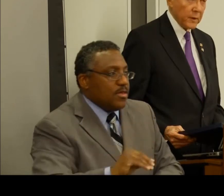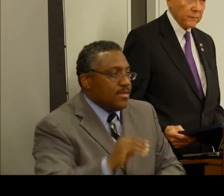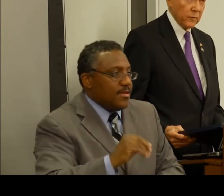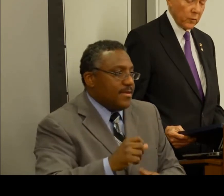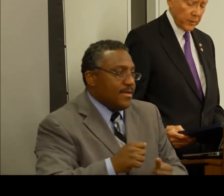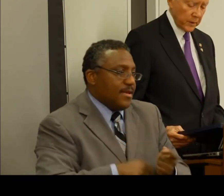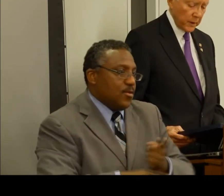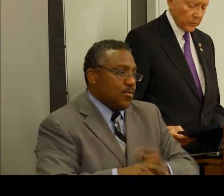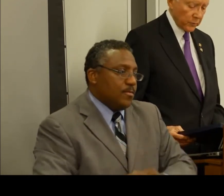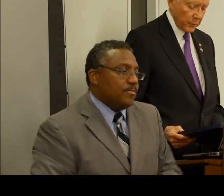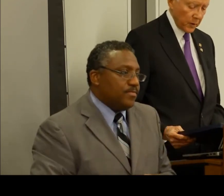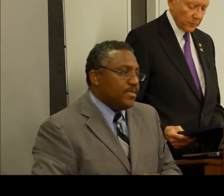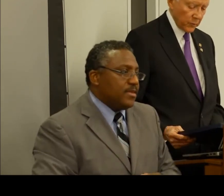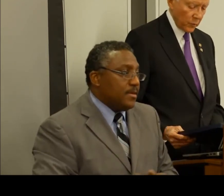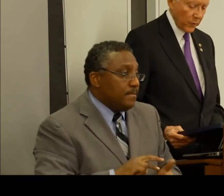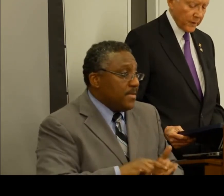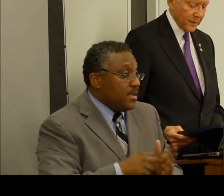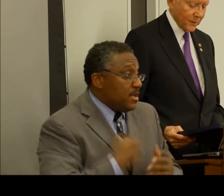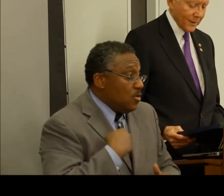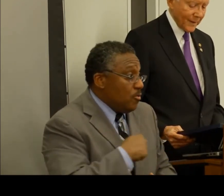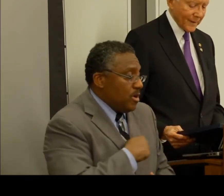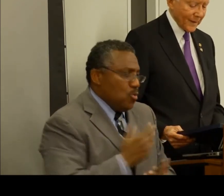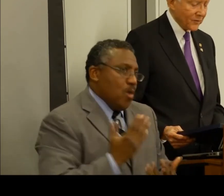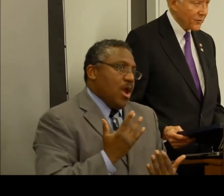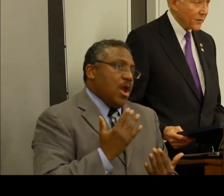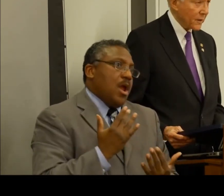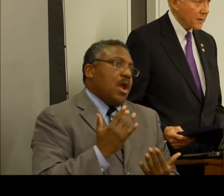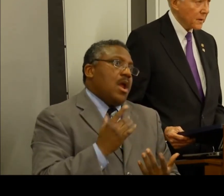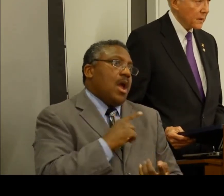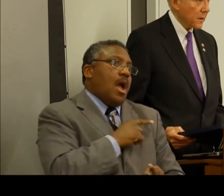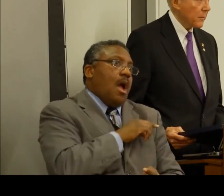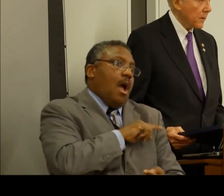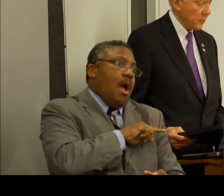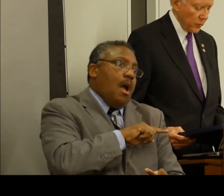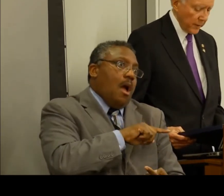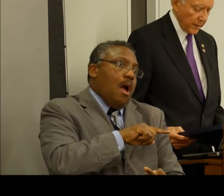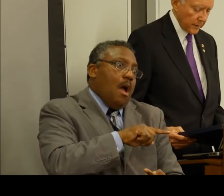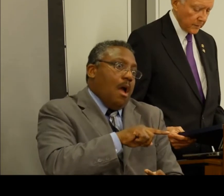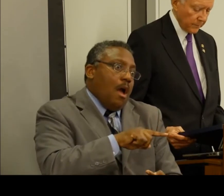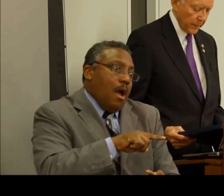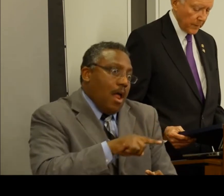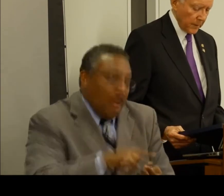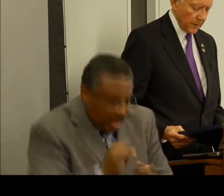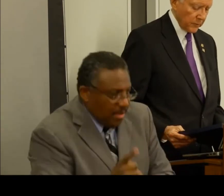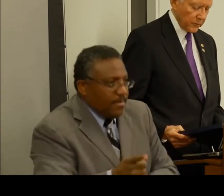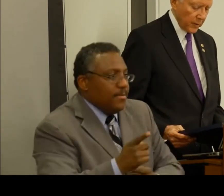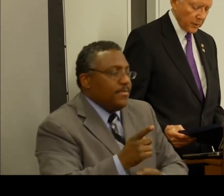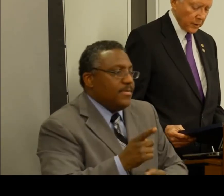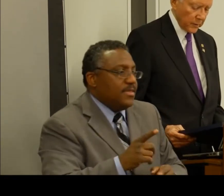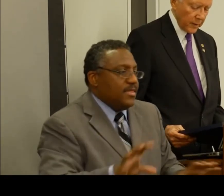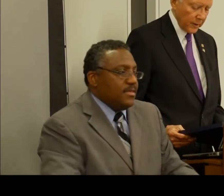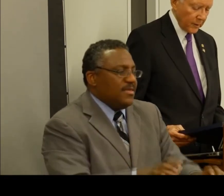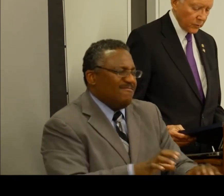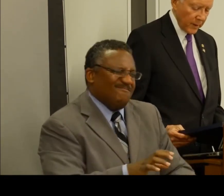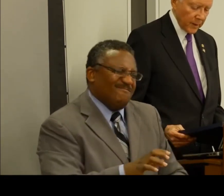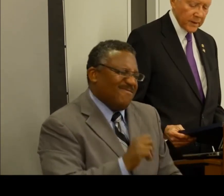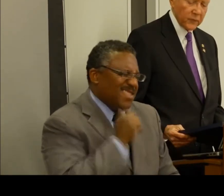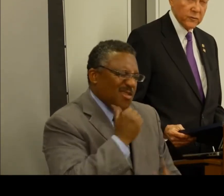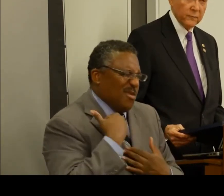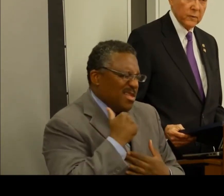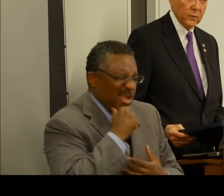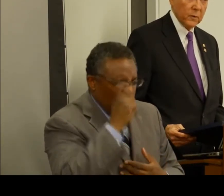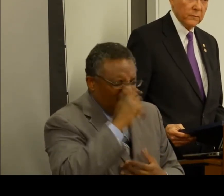And I believe it will be irresponsible to wait until late next year to begin to act. As I said earlier, any